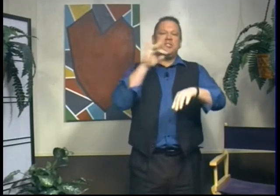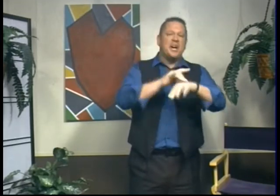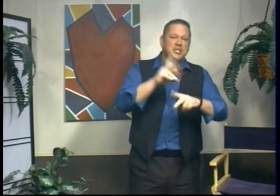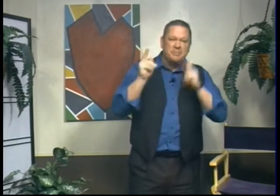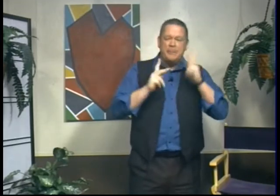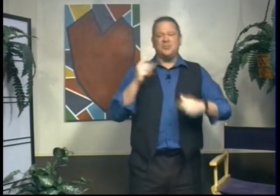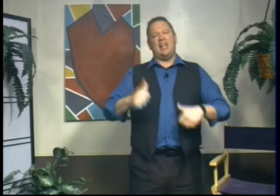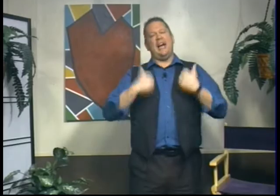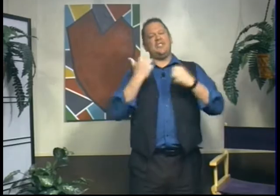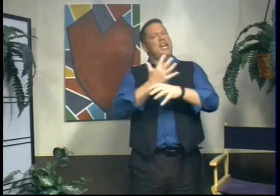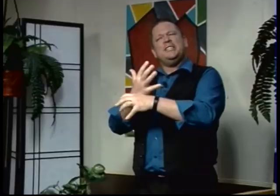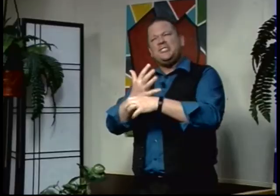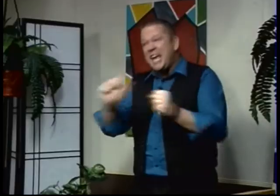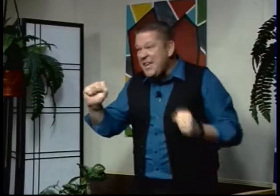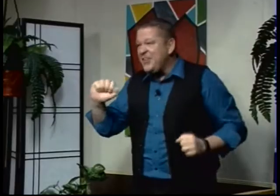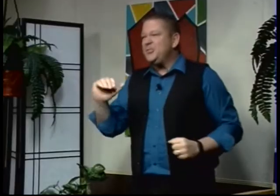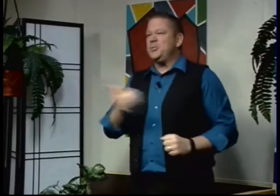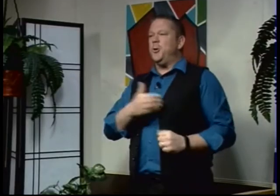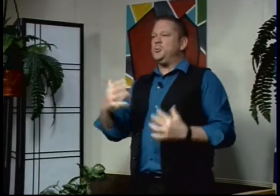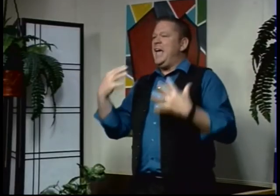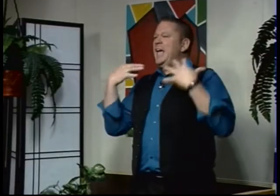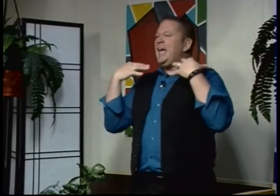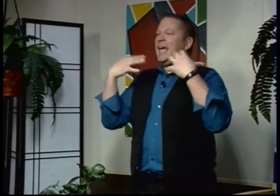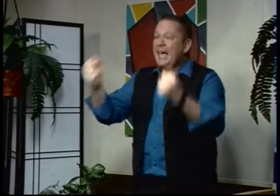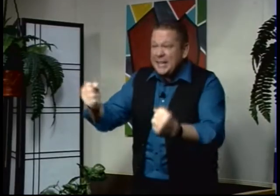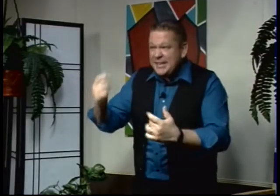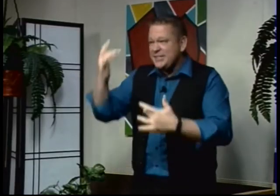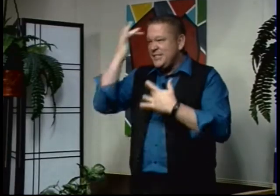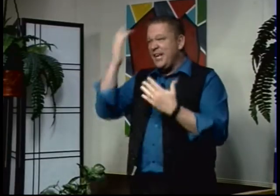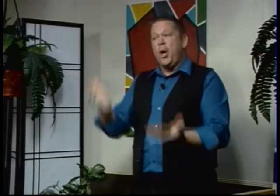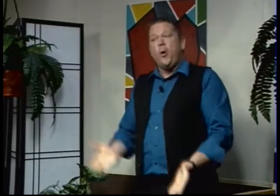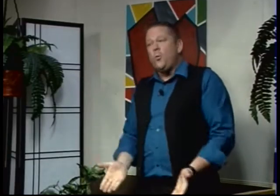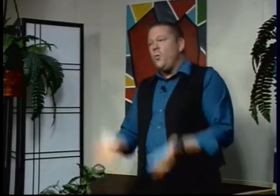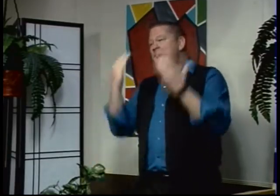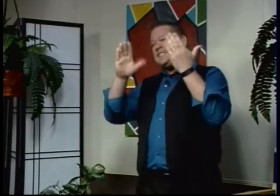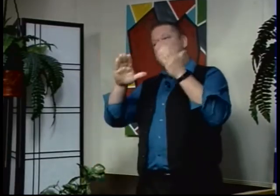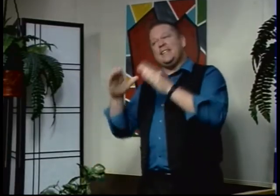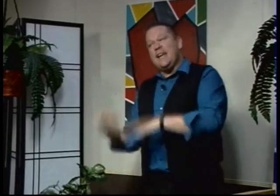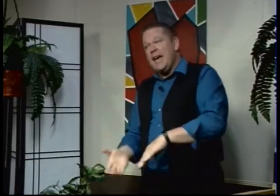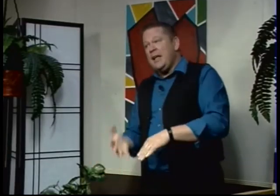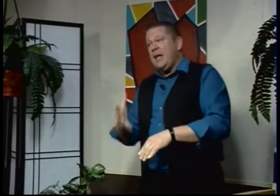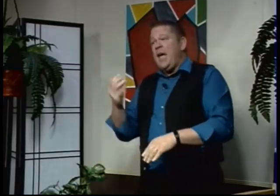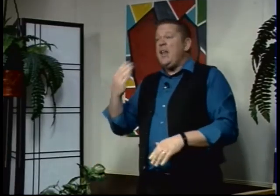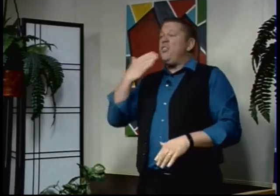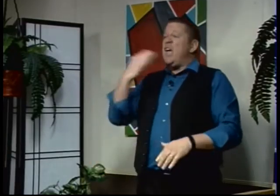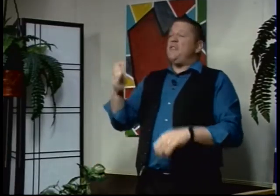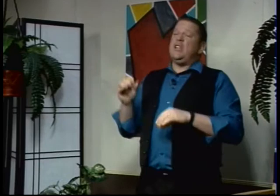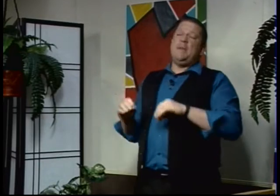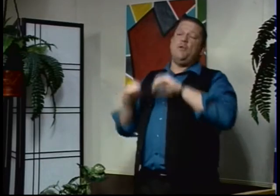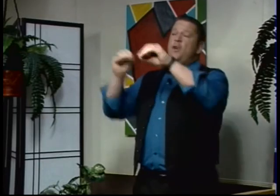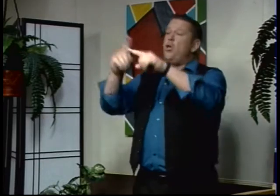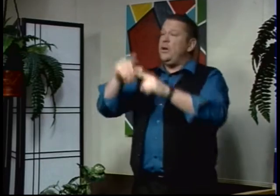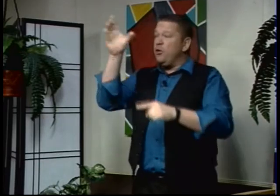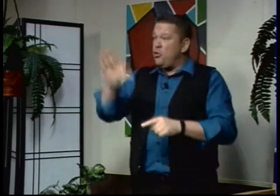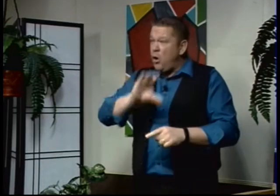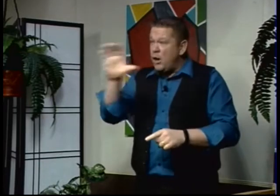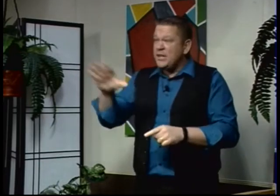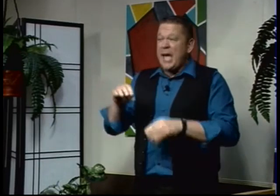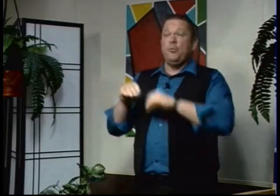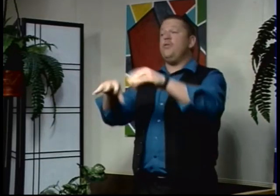touching people's lives, saving souls, healing the sick, raising the dead. And thankfully, He moved all the way to the cross and moved